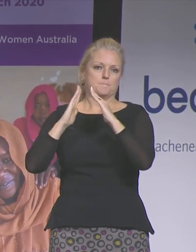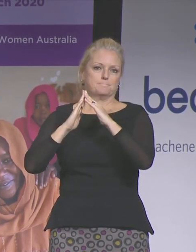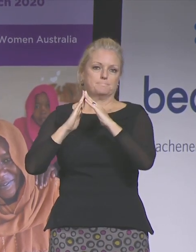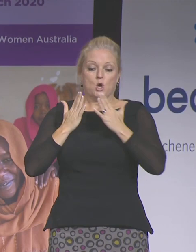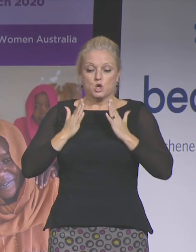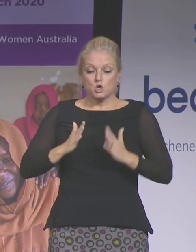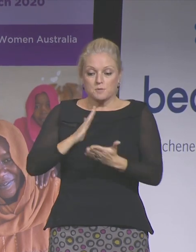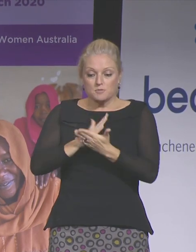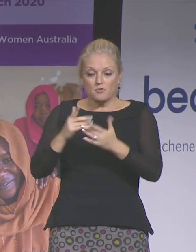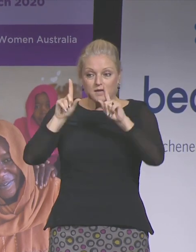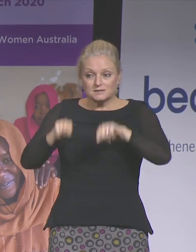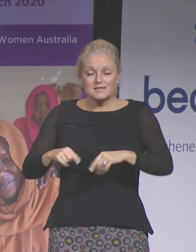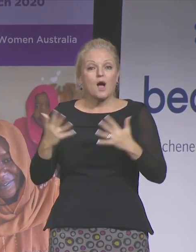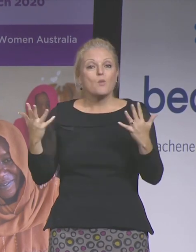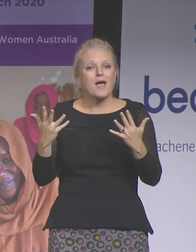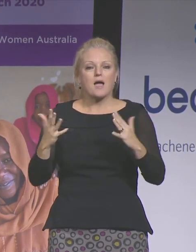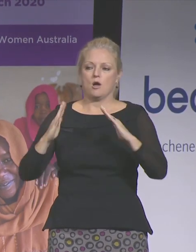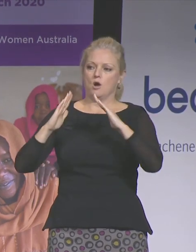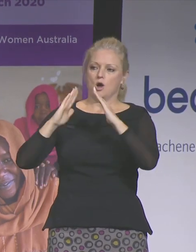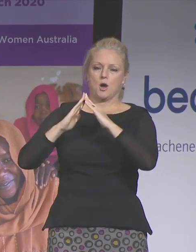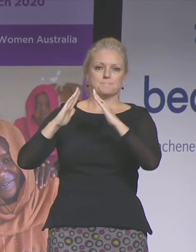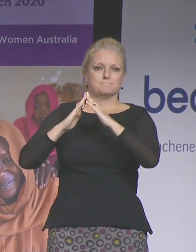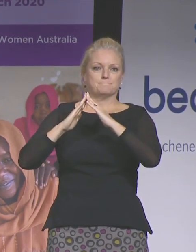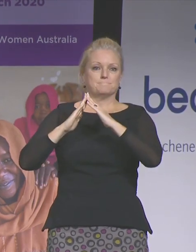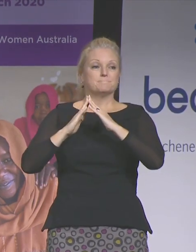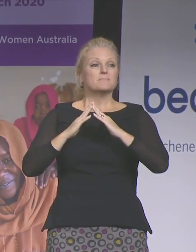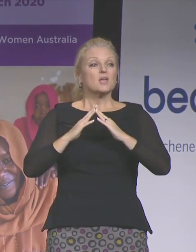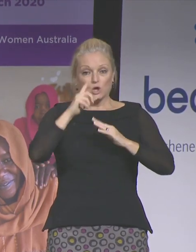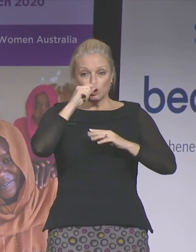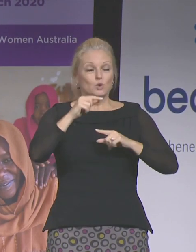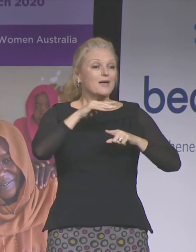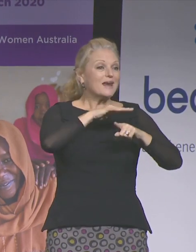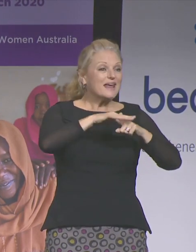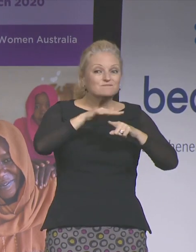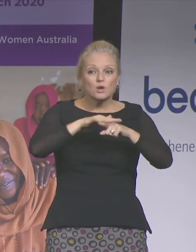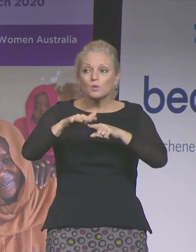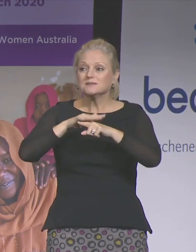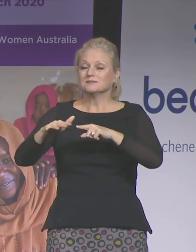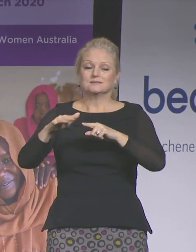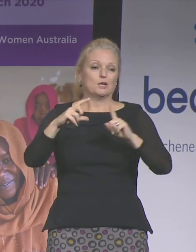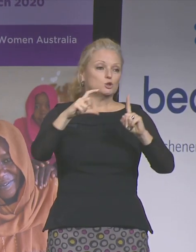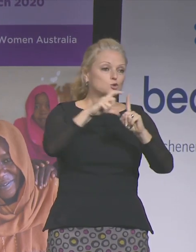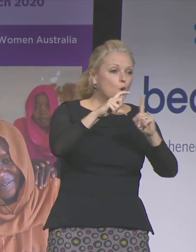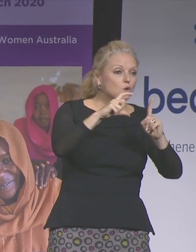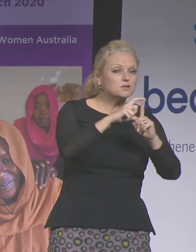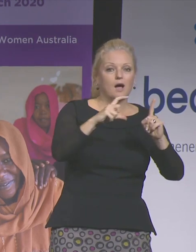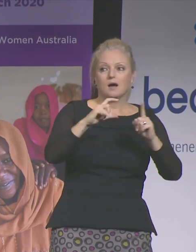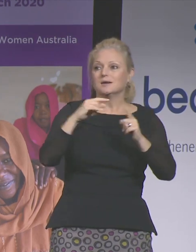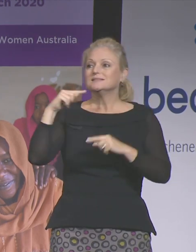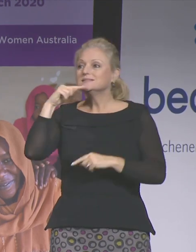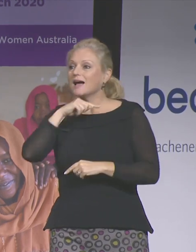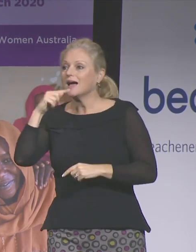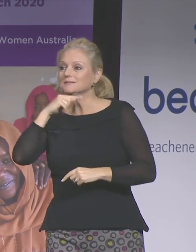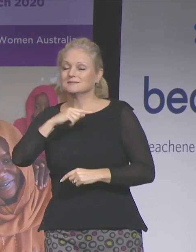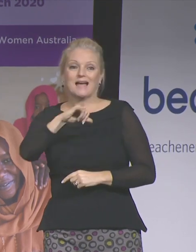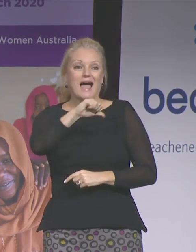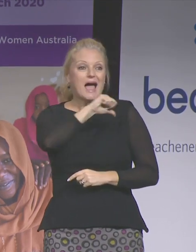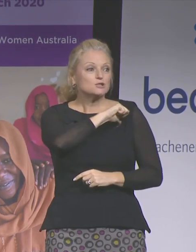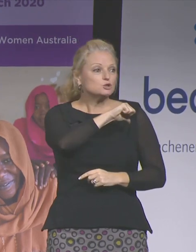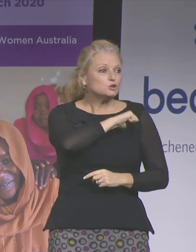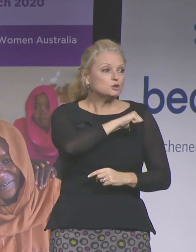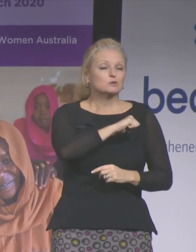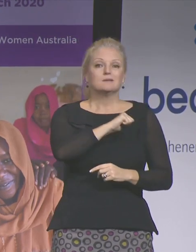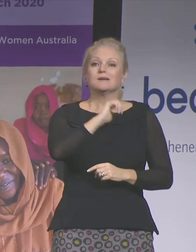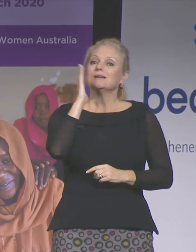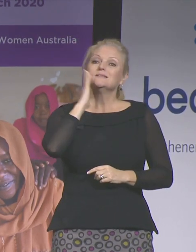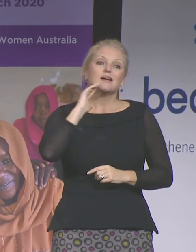home. You shape the expectation of your daughters, the attitudes of your sons, what you model, whether as a couple of opposite or